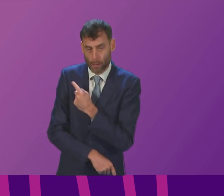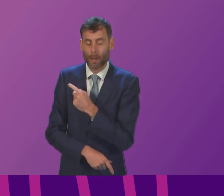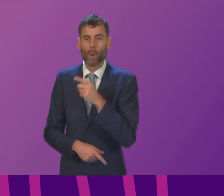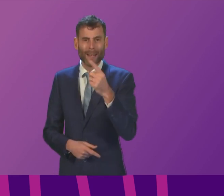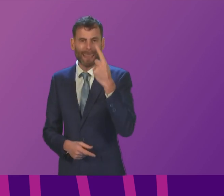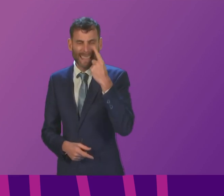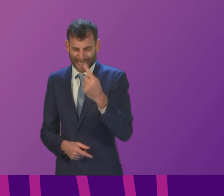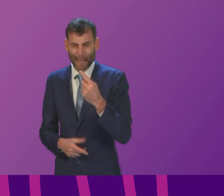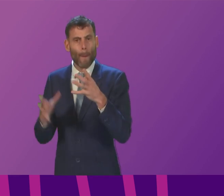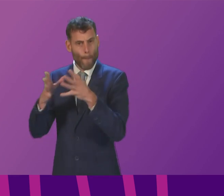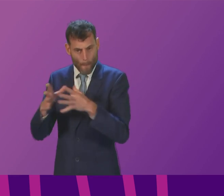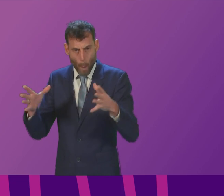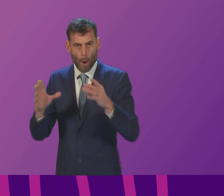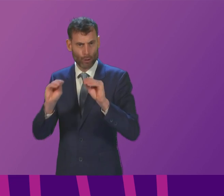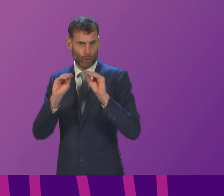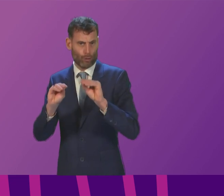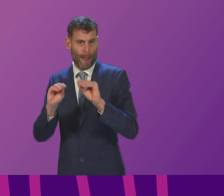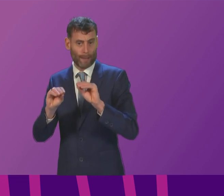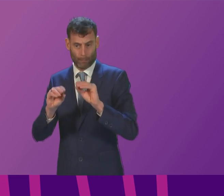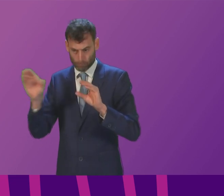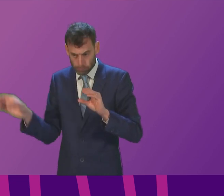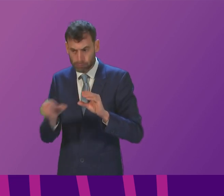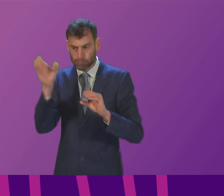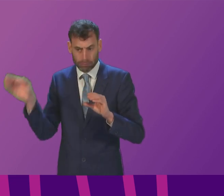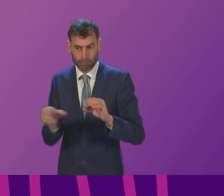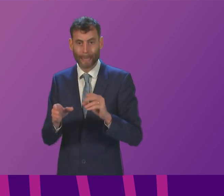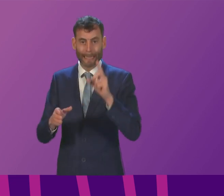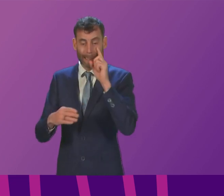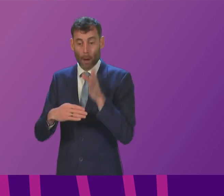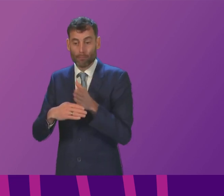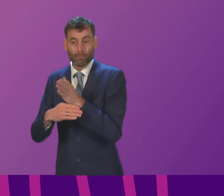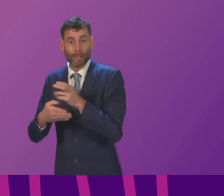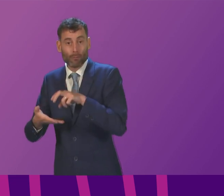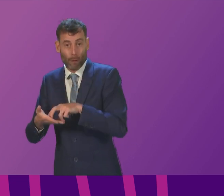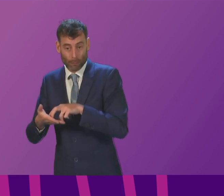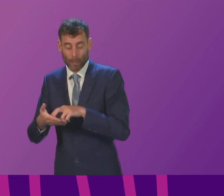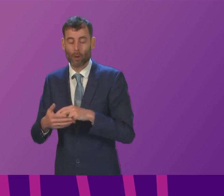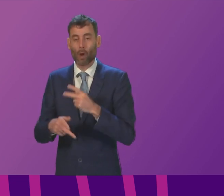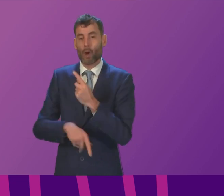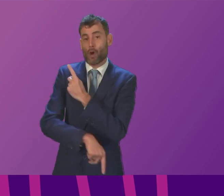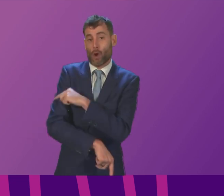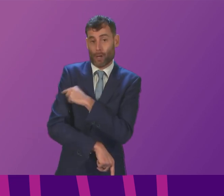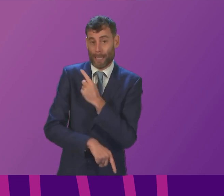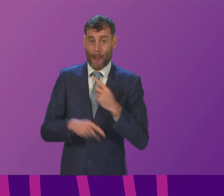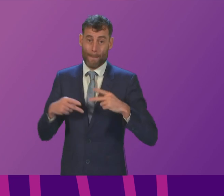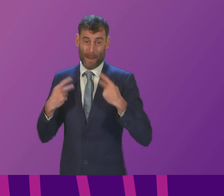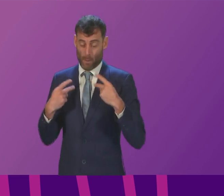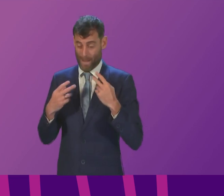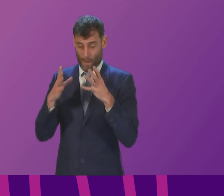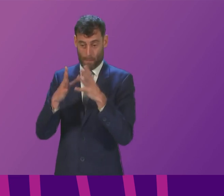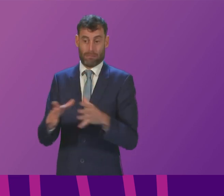the training of nurses overall intake for pre-registration nursing and midwifery increased by 5.8%